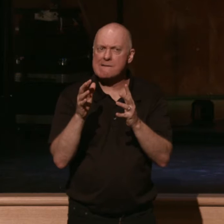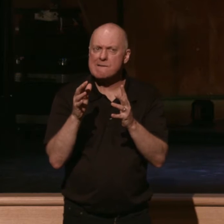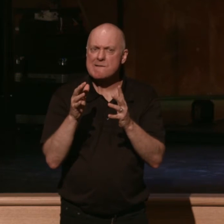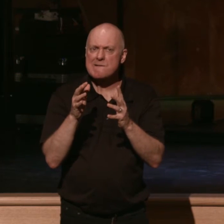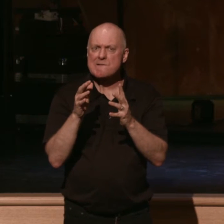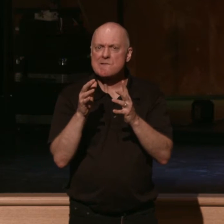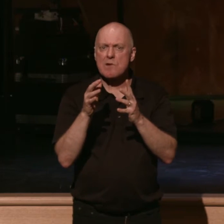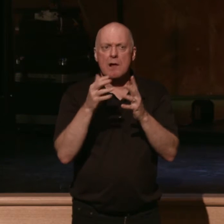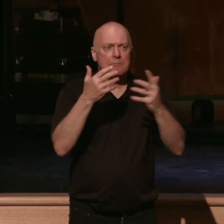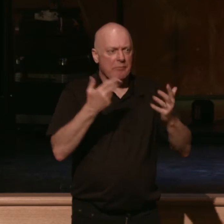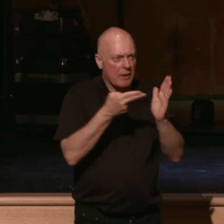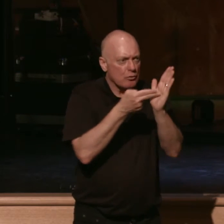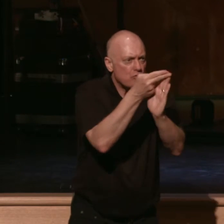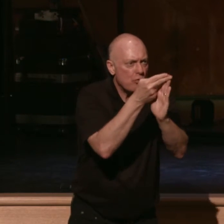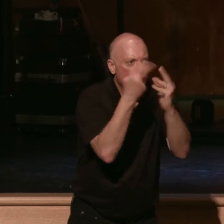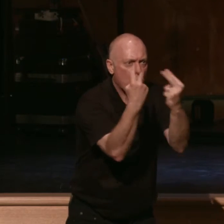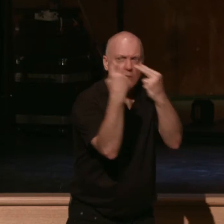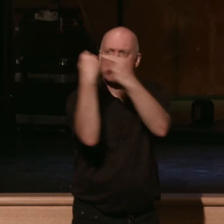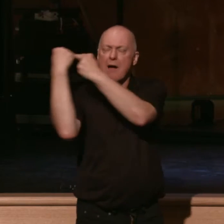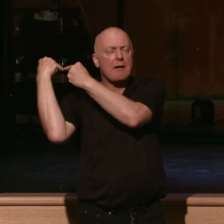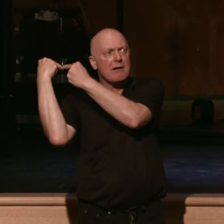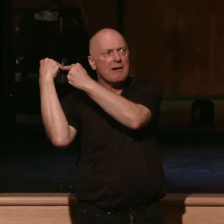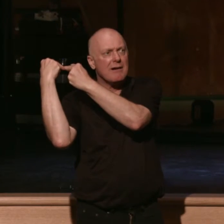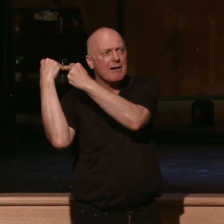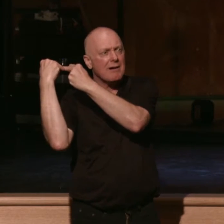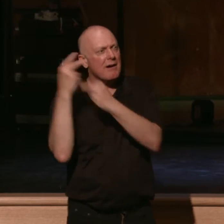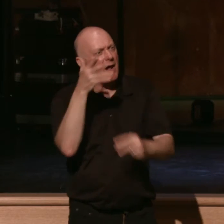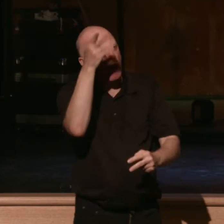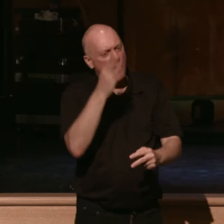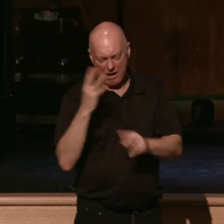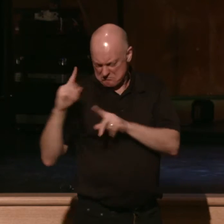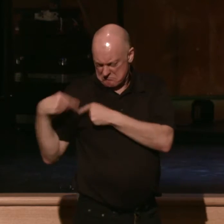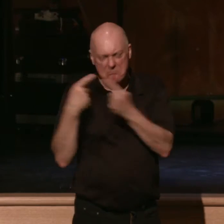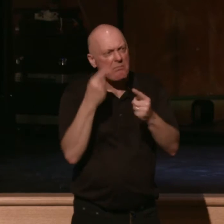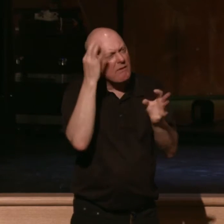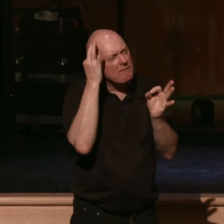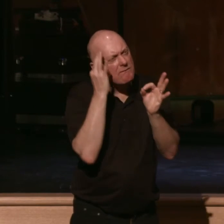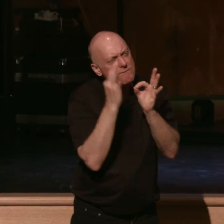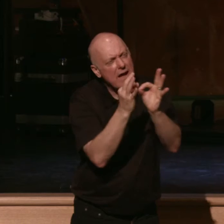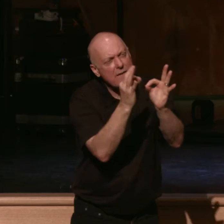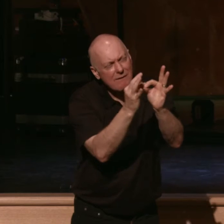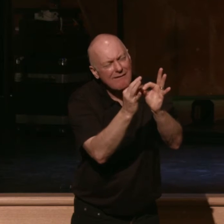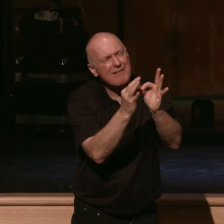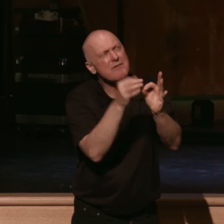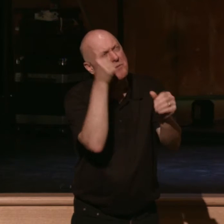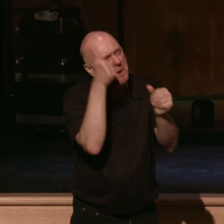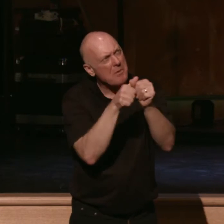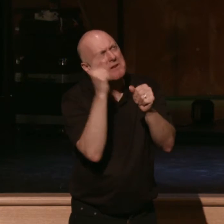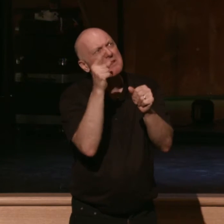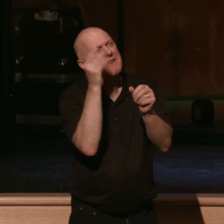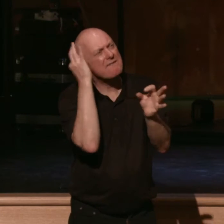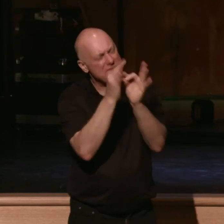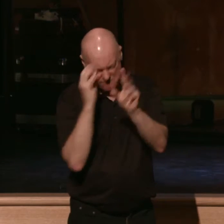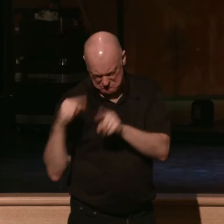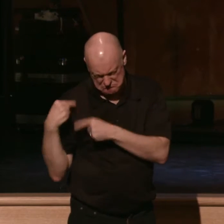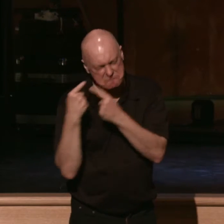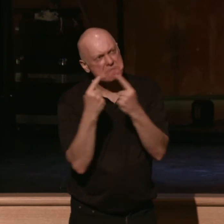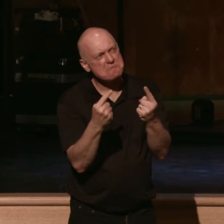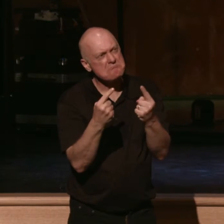back and says, look at how faithful my God has been. He's been faithful every day